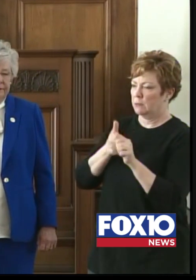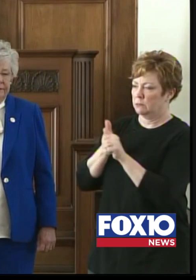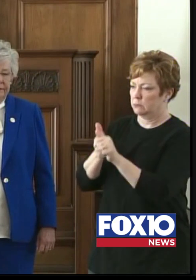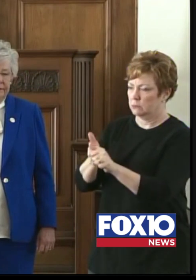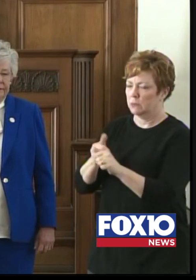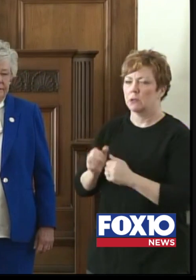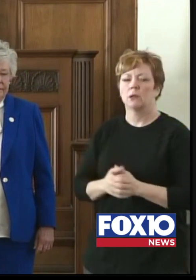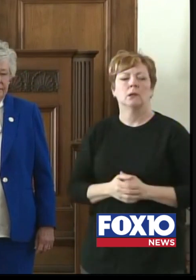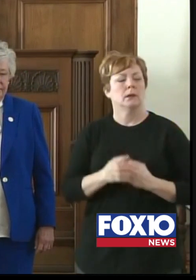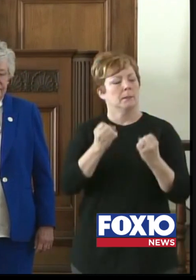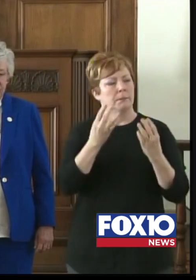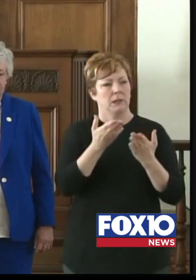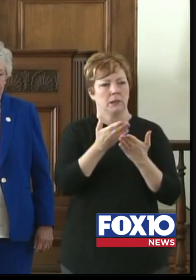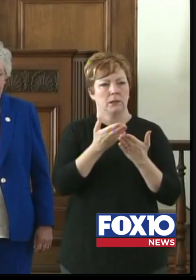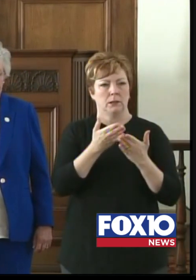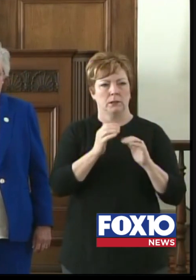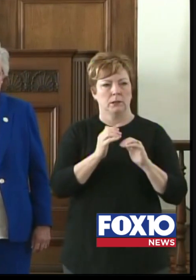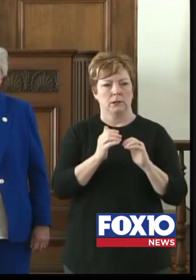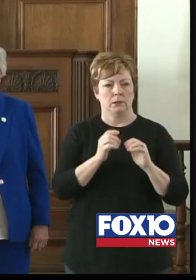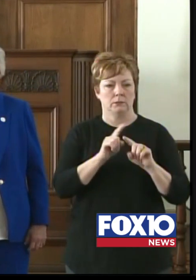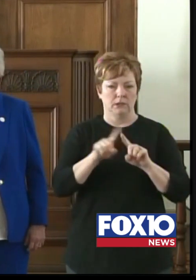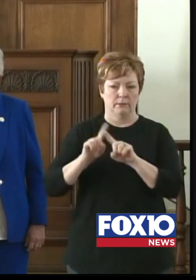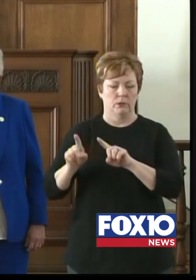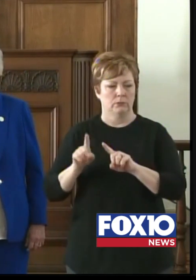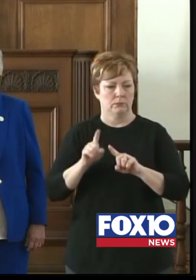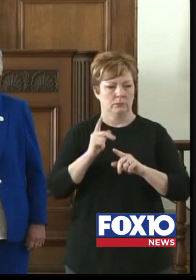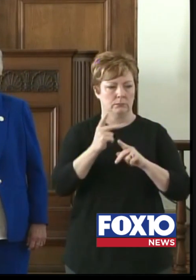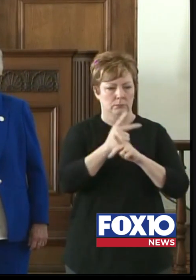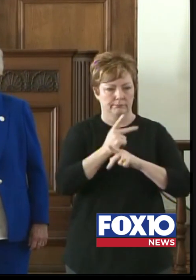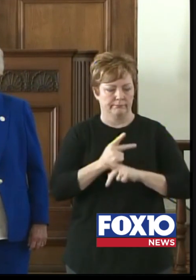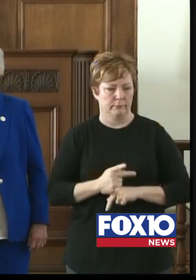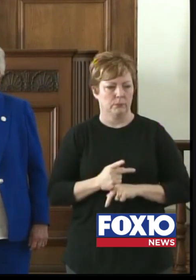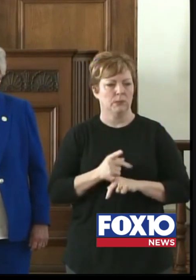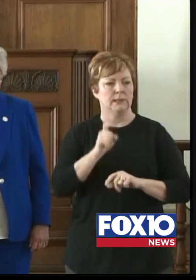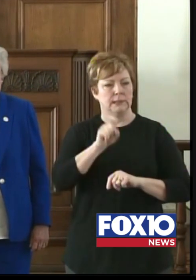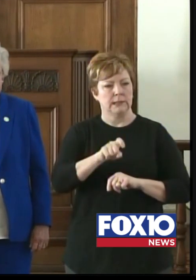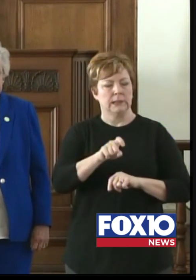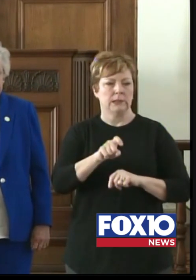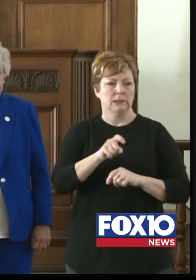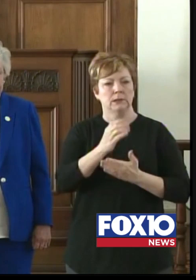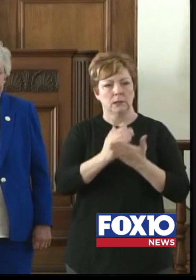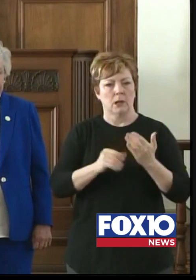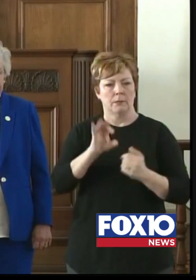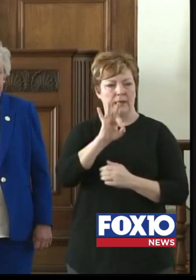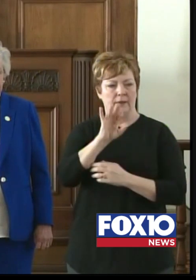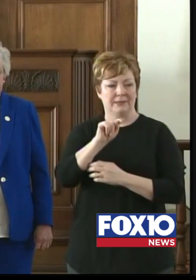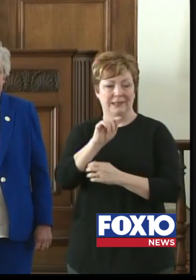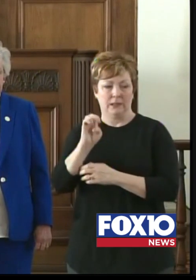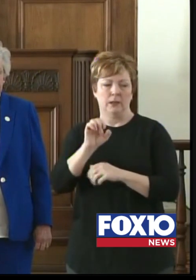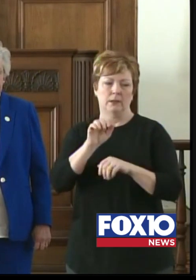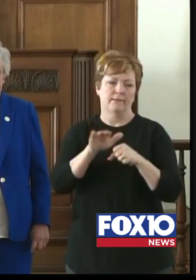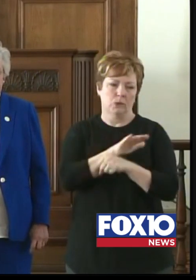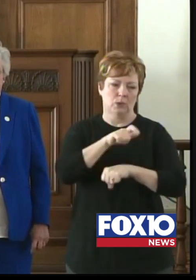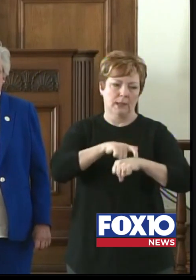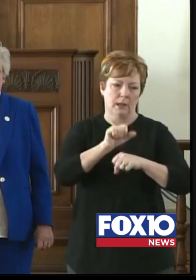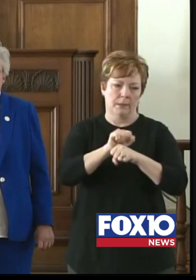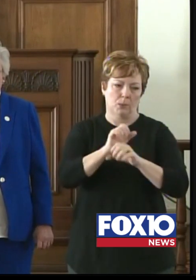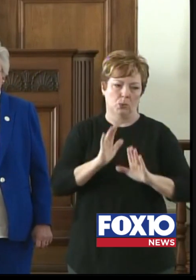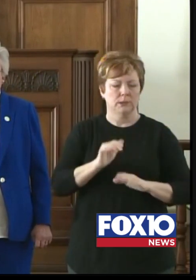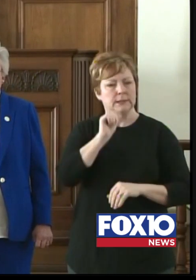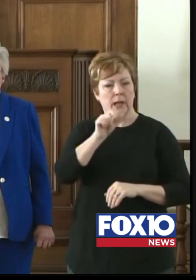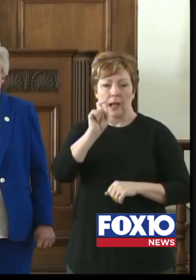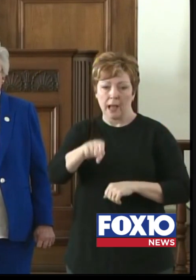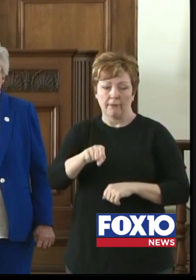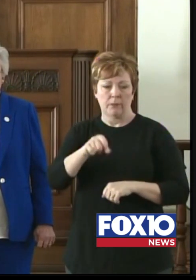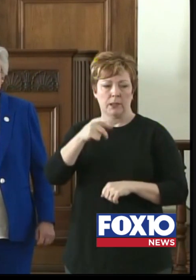to calculate that. We need a certain amount of FTEs, which may not be a certain amount of people and certainly doesn't mean public health employees.